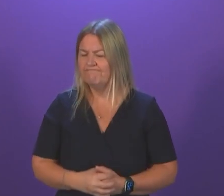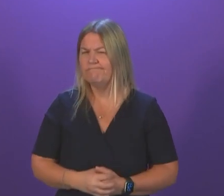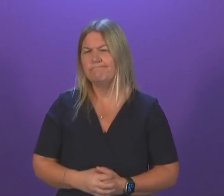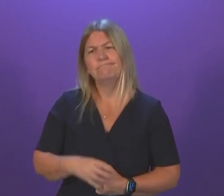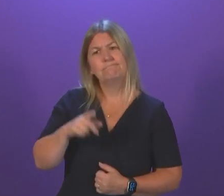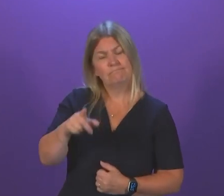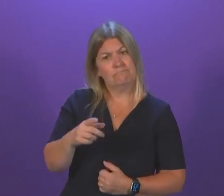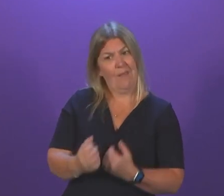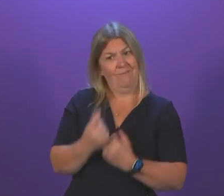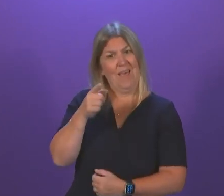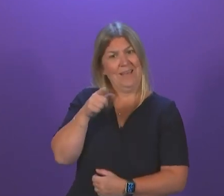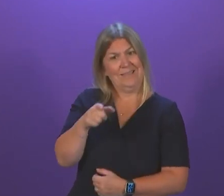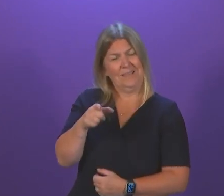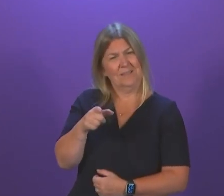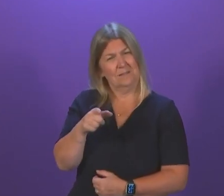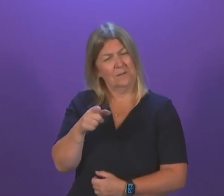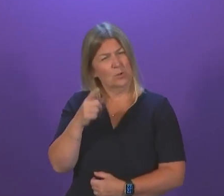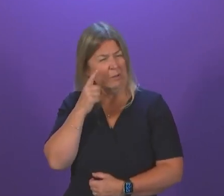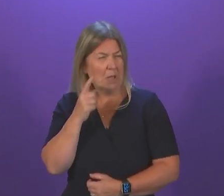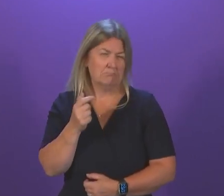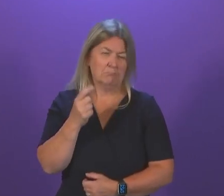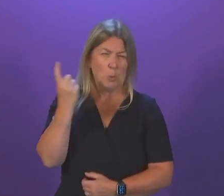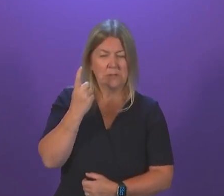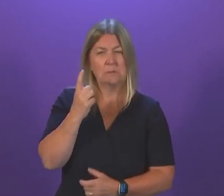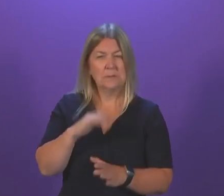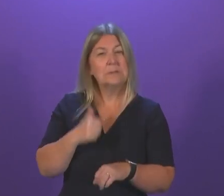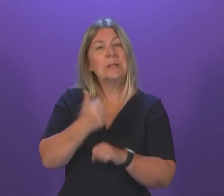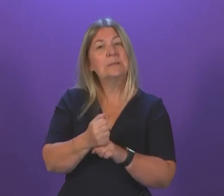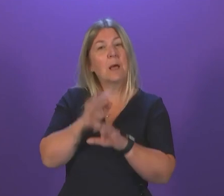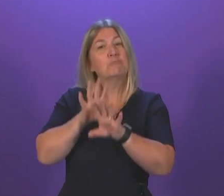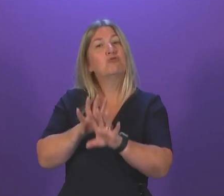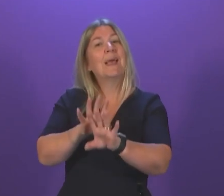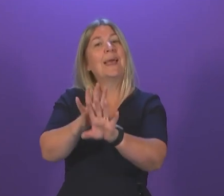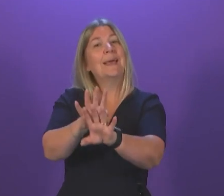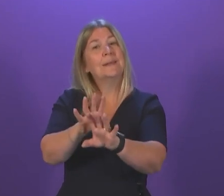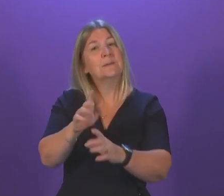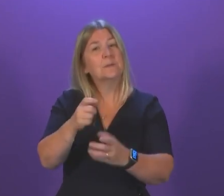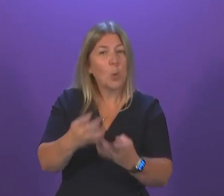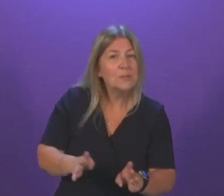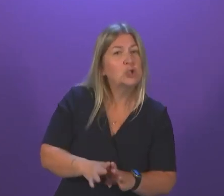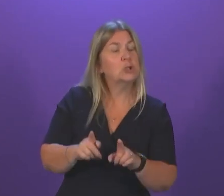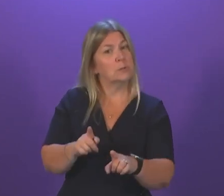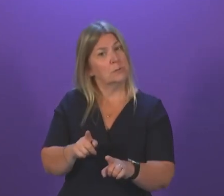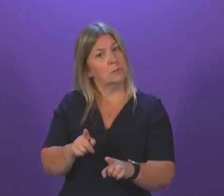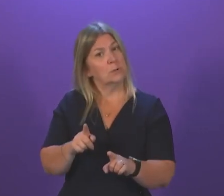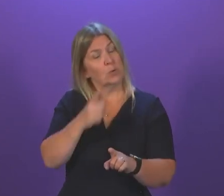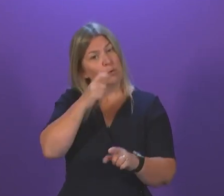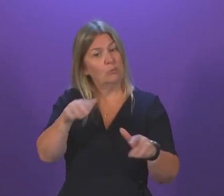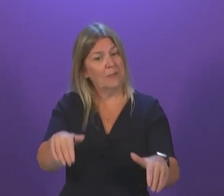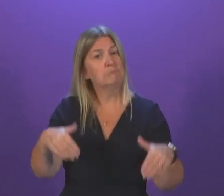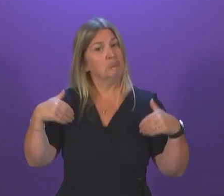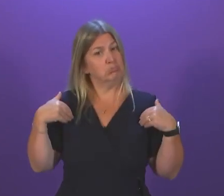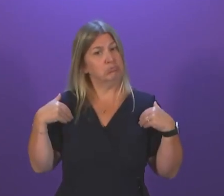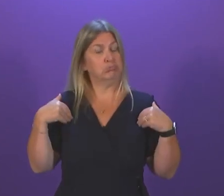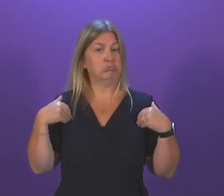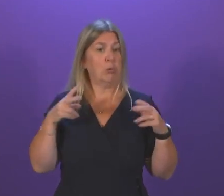Minister, would you consider the creation of a parades commission, similar to what already happens in Northern Ireland, to take a non-partisan and independent look at the